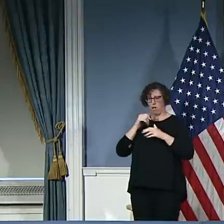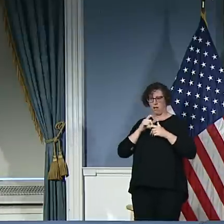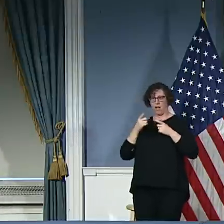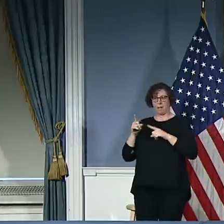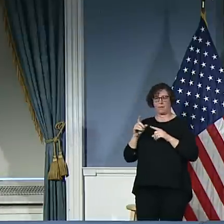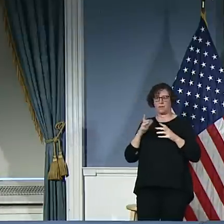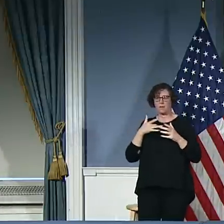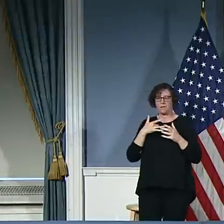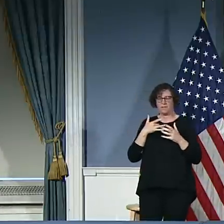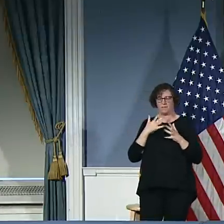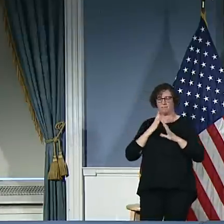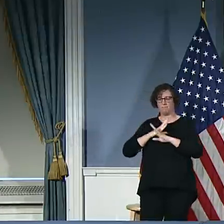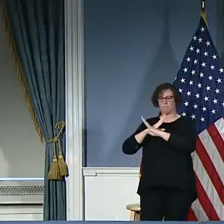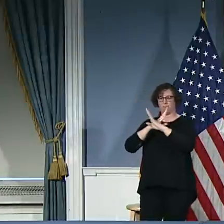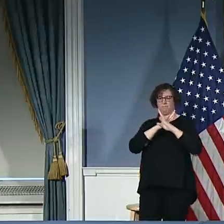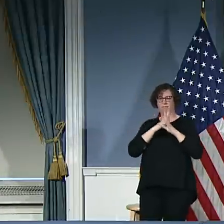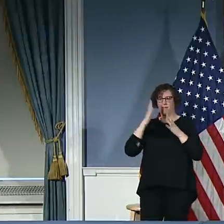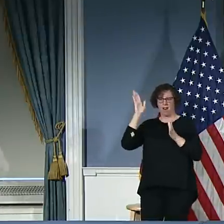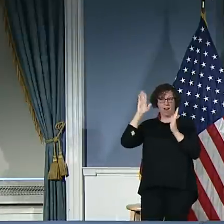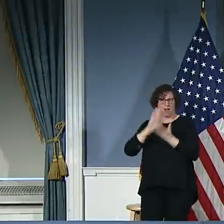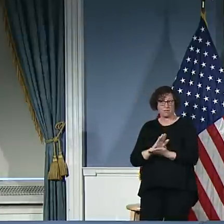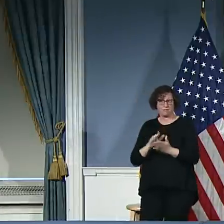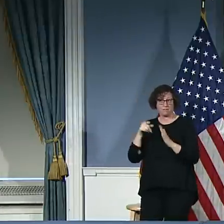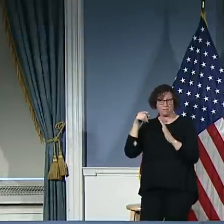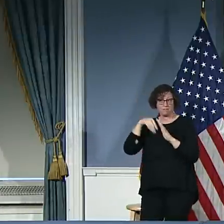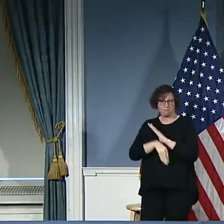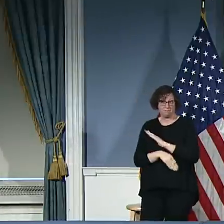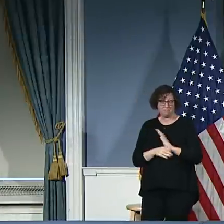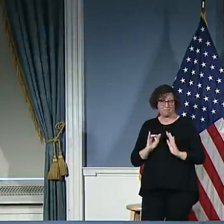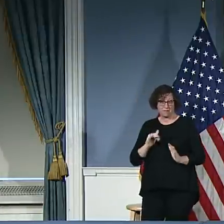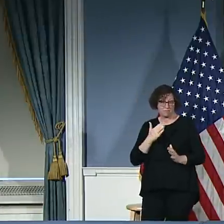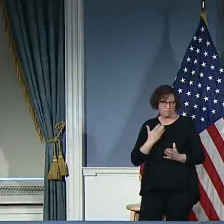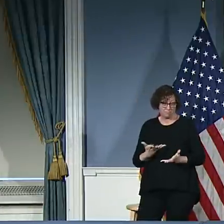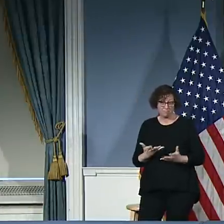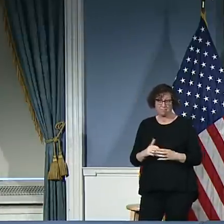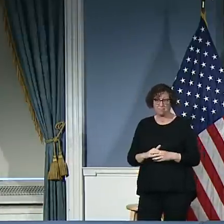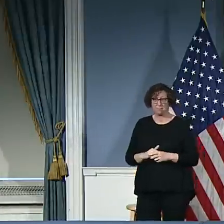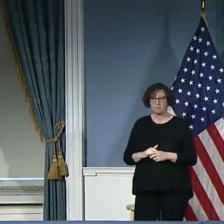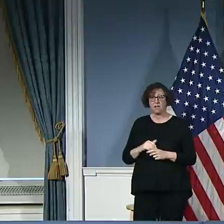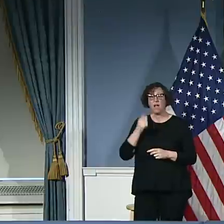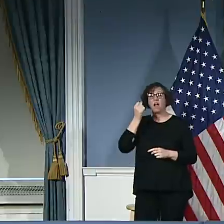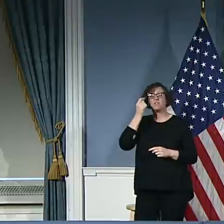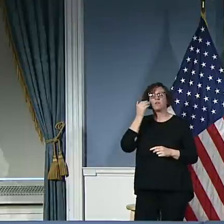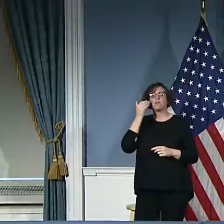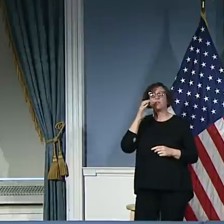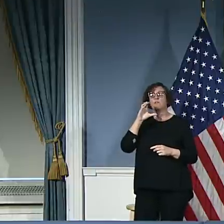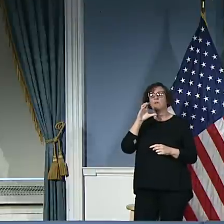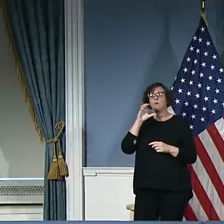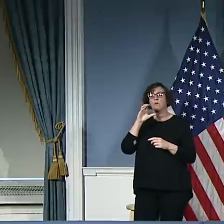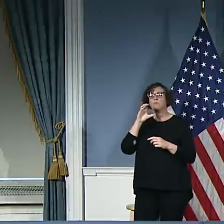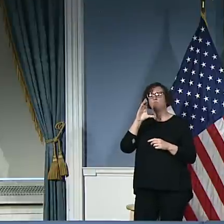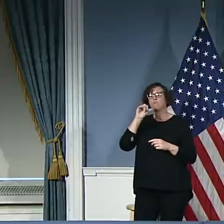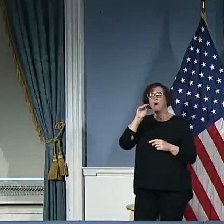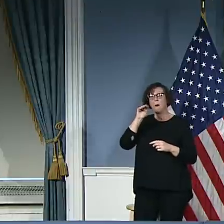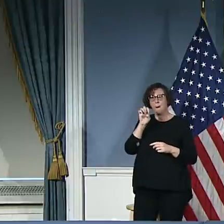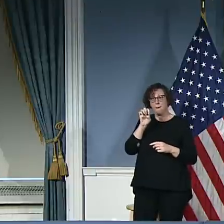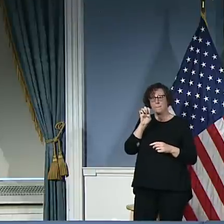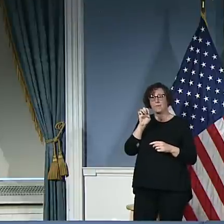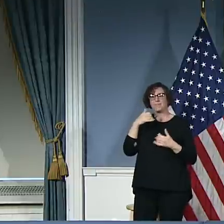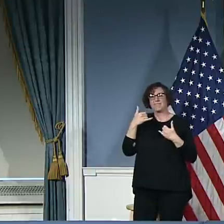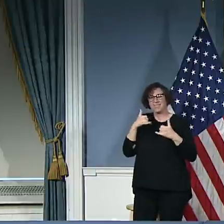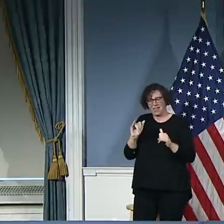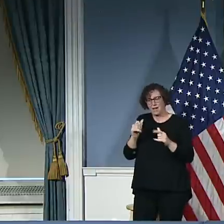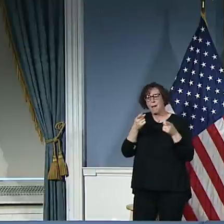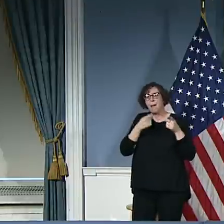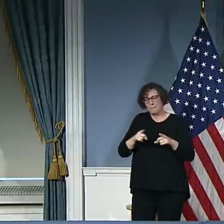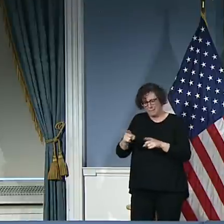that's something that everyone, we should just continually get that message out. Dermot, I'm just going to jump in. The detectives are still here. Dermot, I